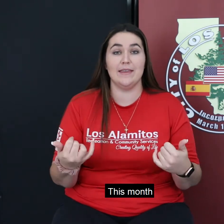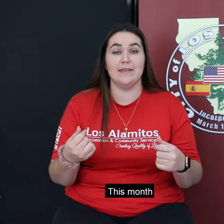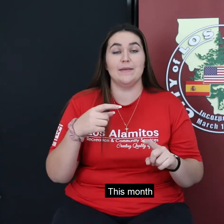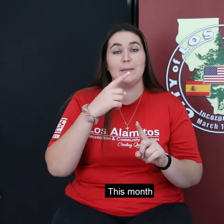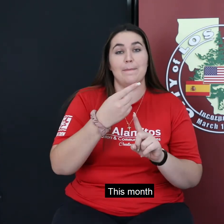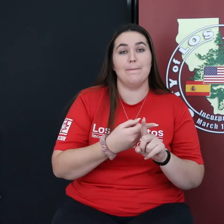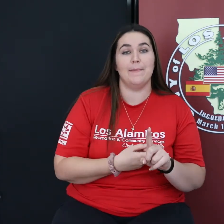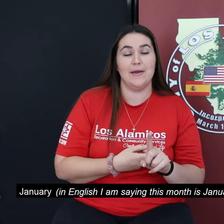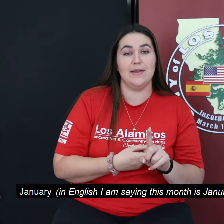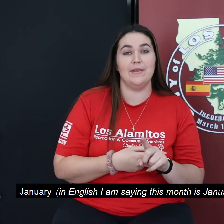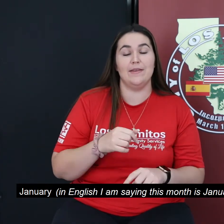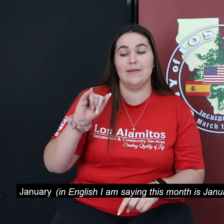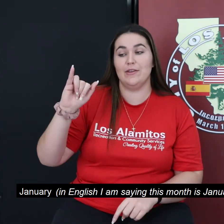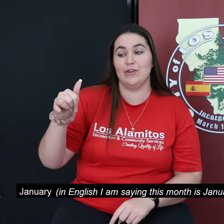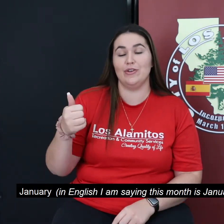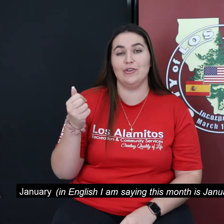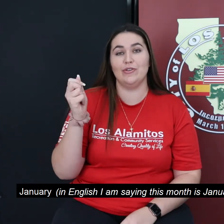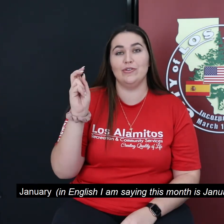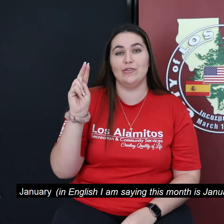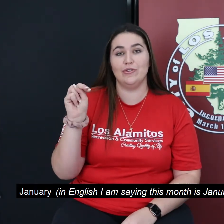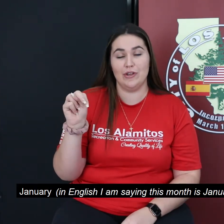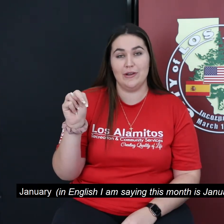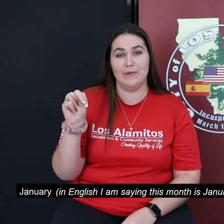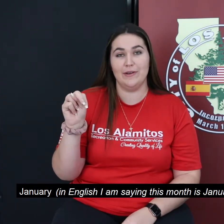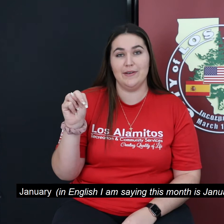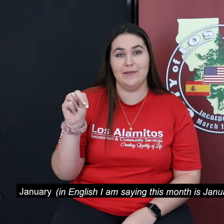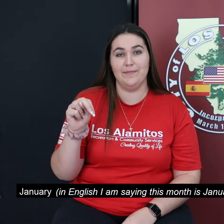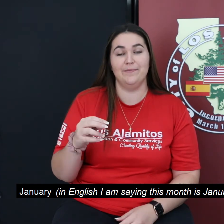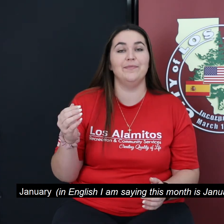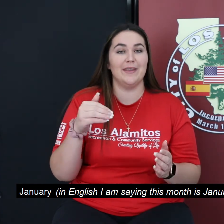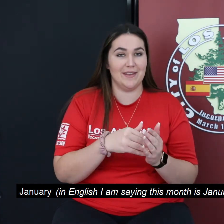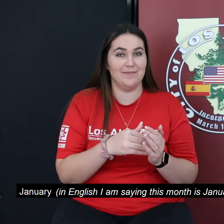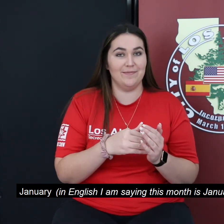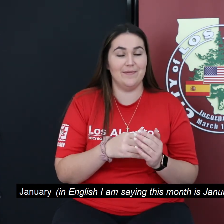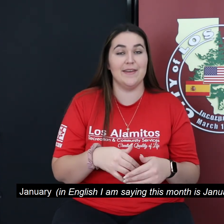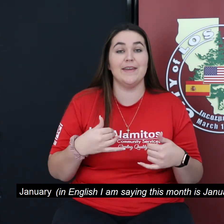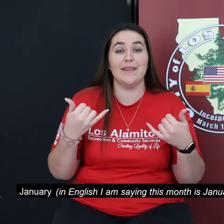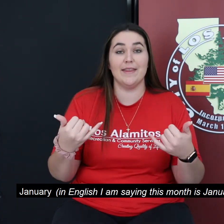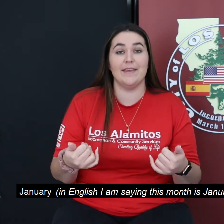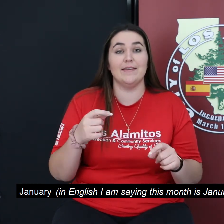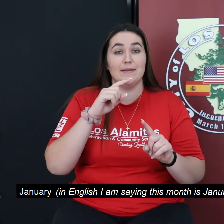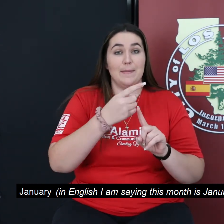January. In English, I am saying this month is January.